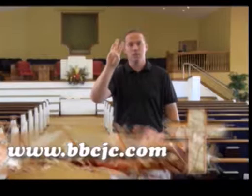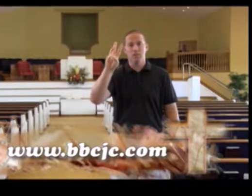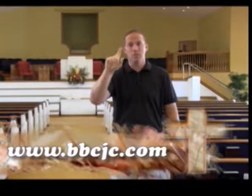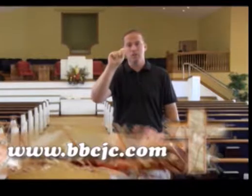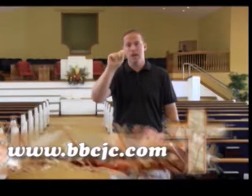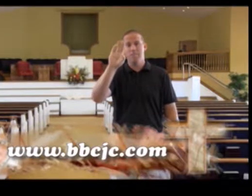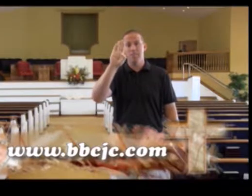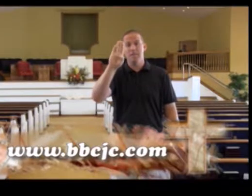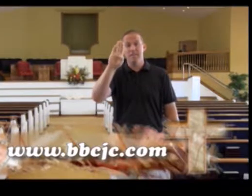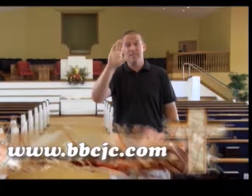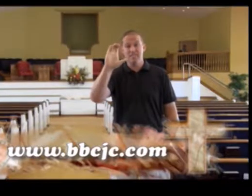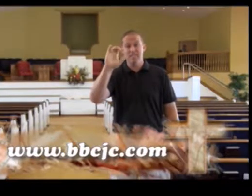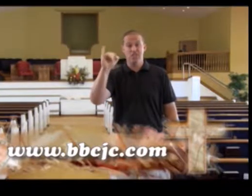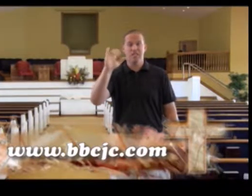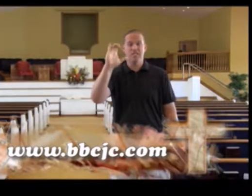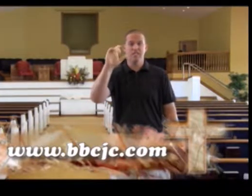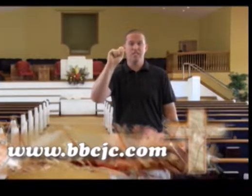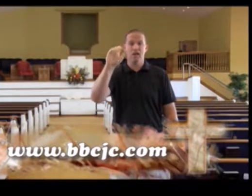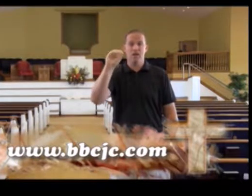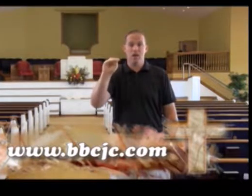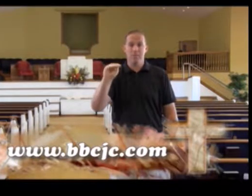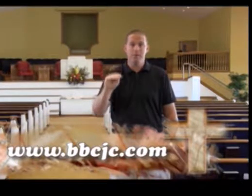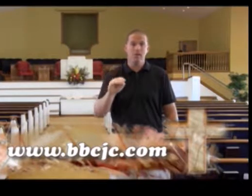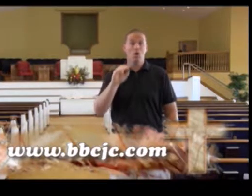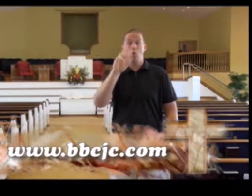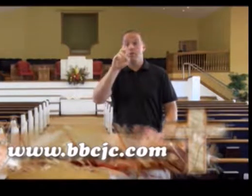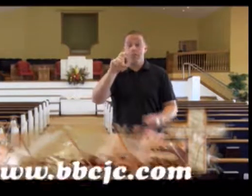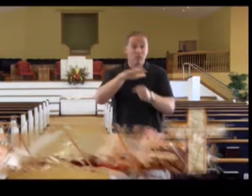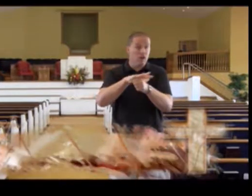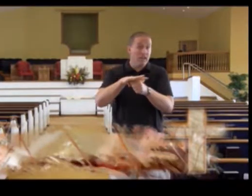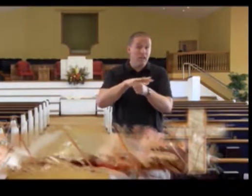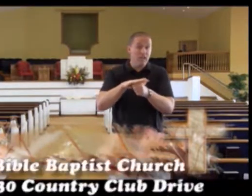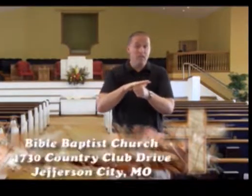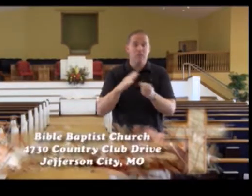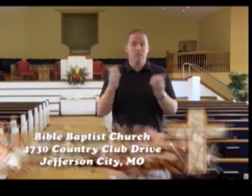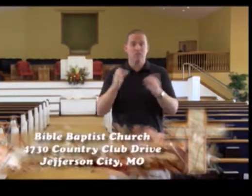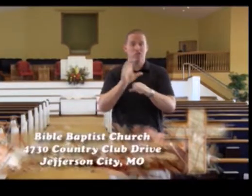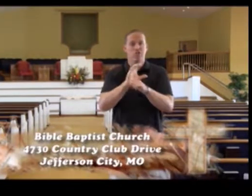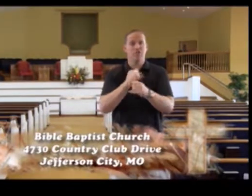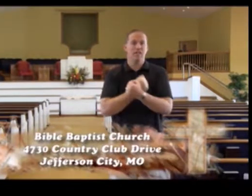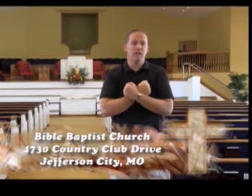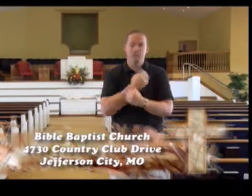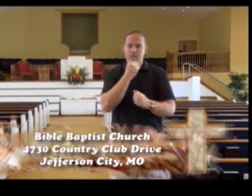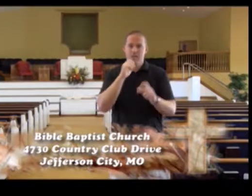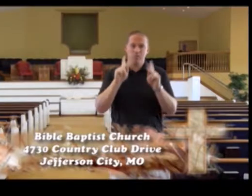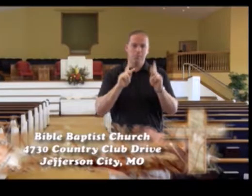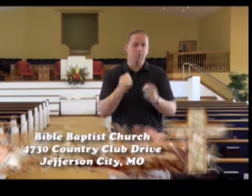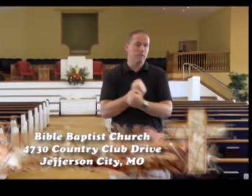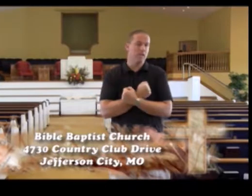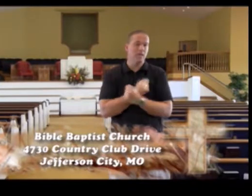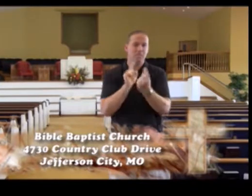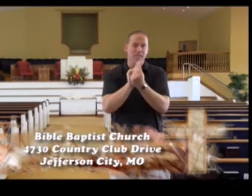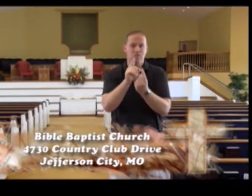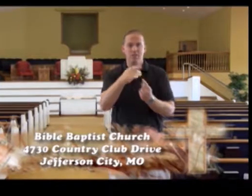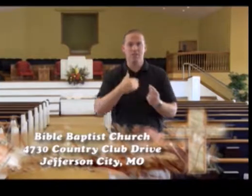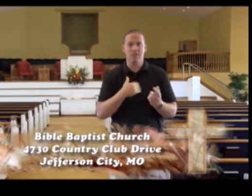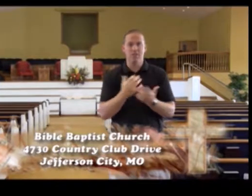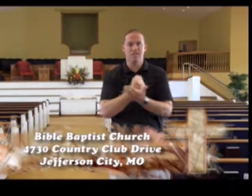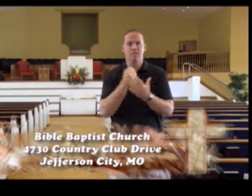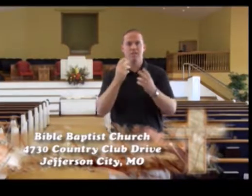.bbcjc.com. Or if you're ever in our area, here's a church that loves and cares for people. We'd love to meet you and have the chance to